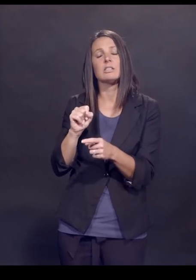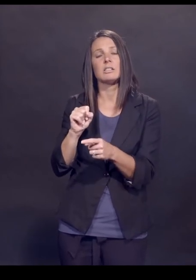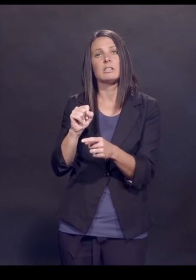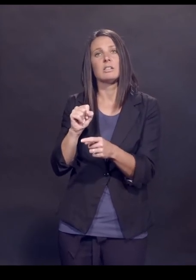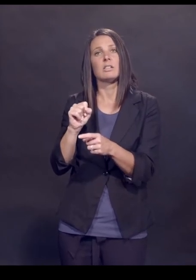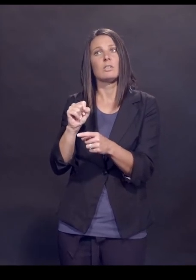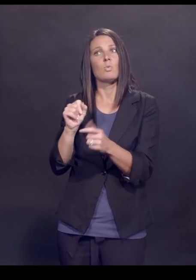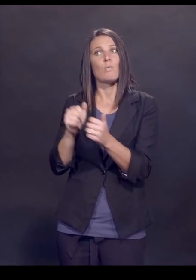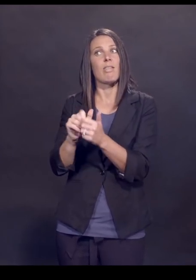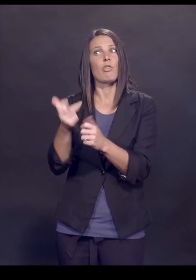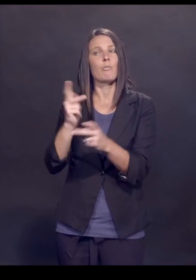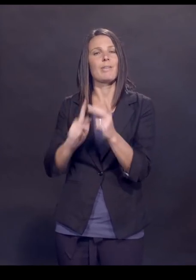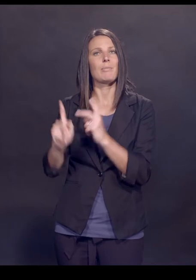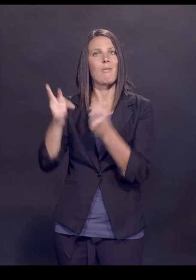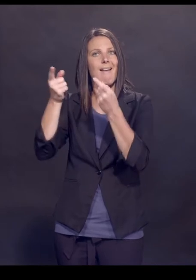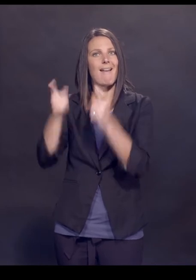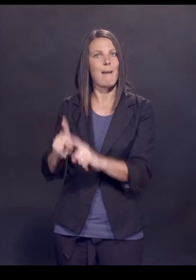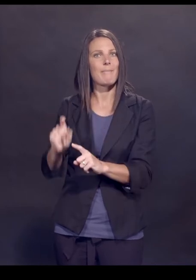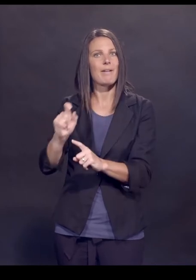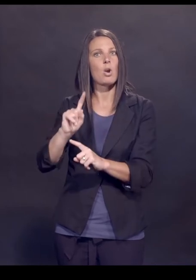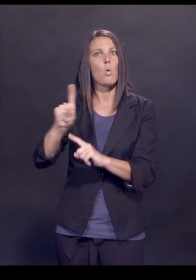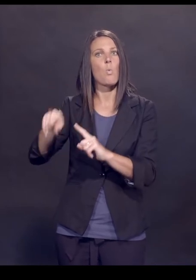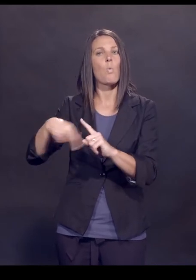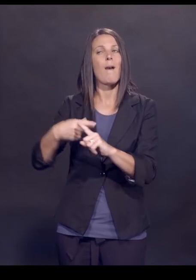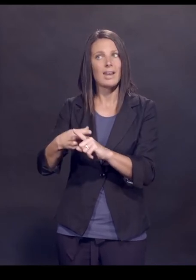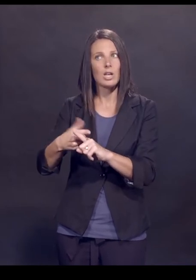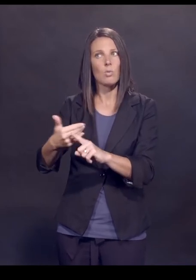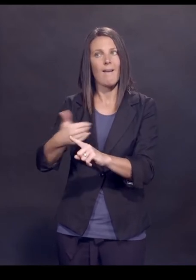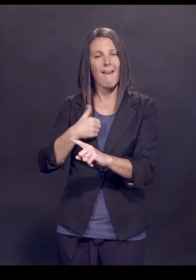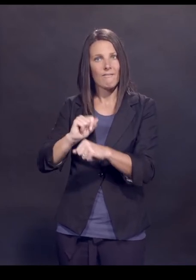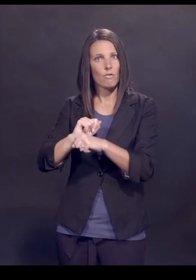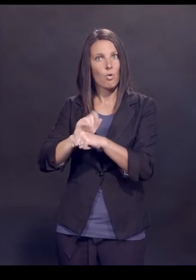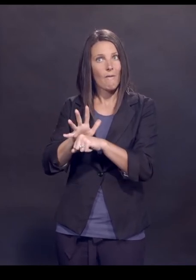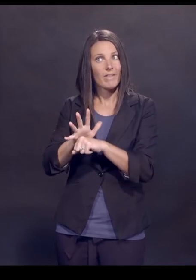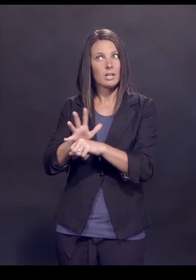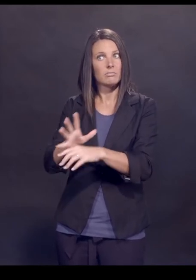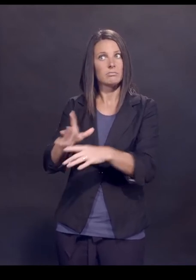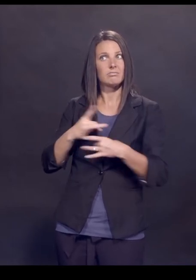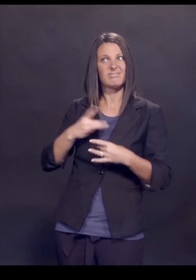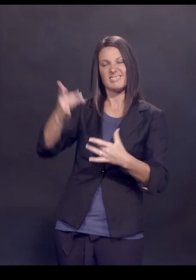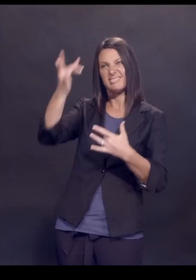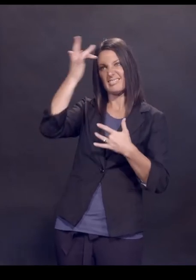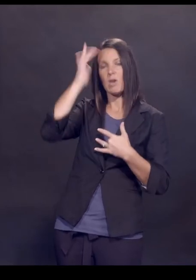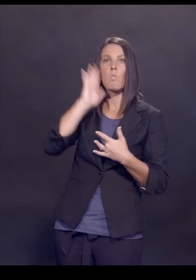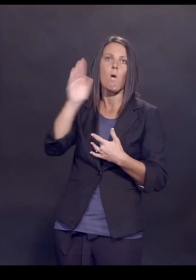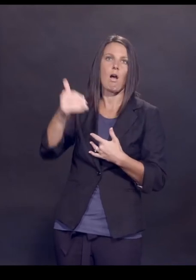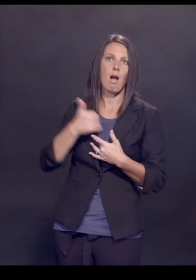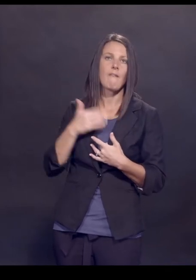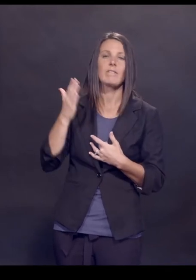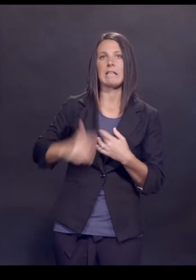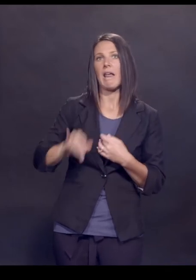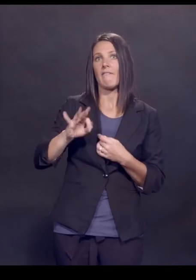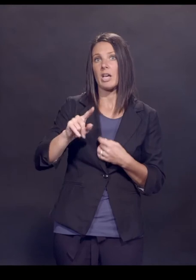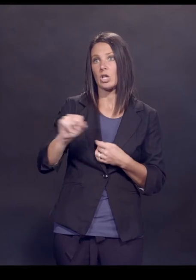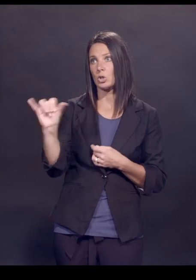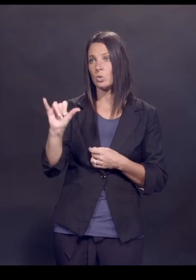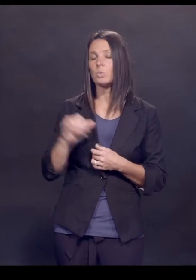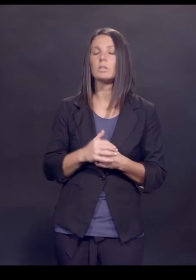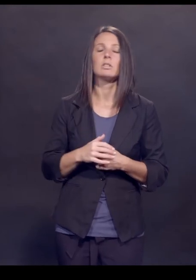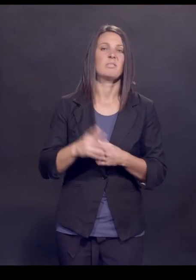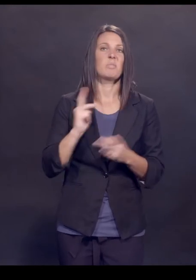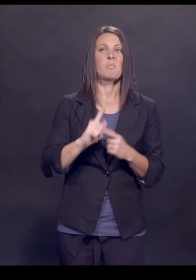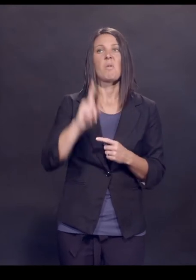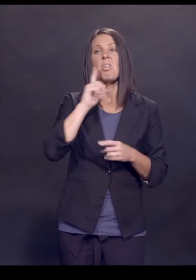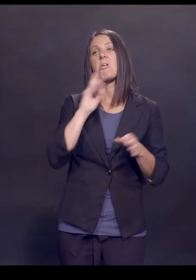occur when you get COVID-19. I think there's still some that are unconvinced at how serious COVID